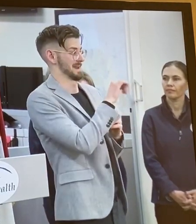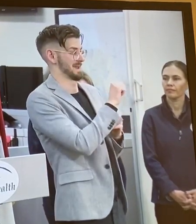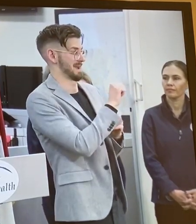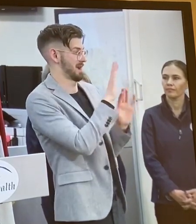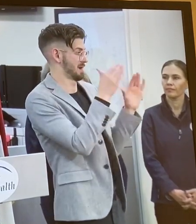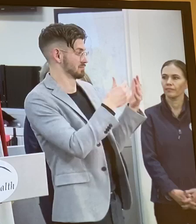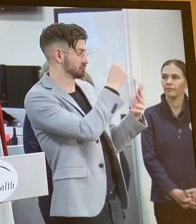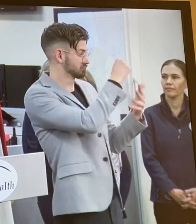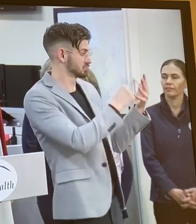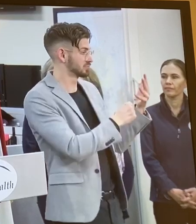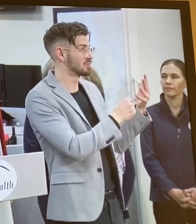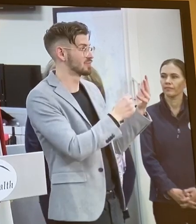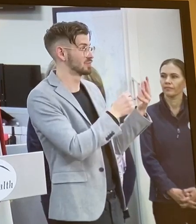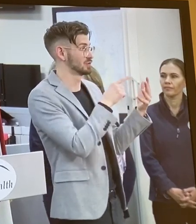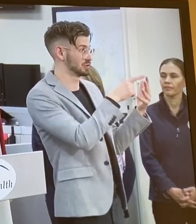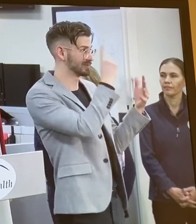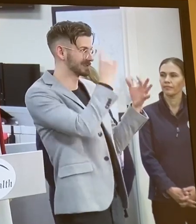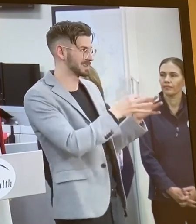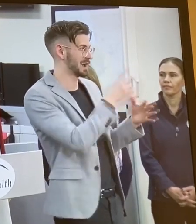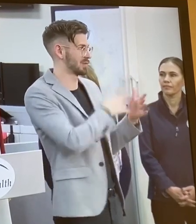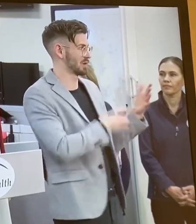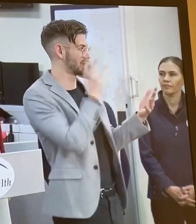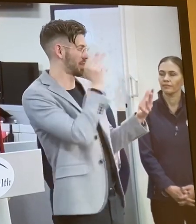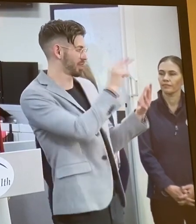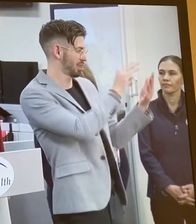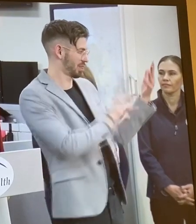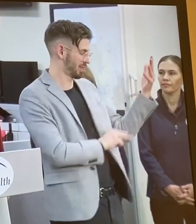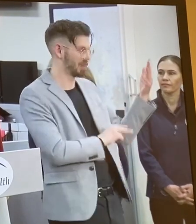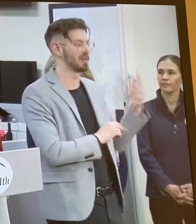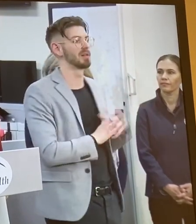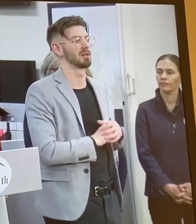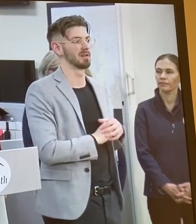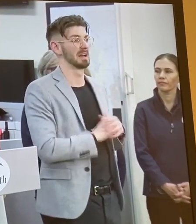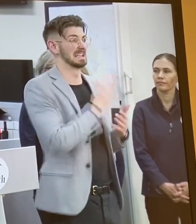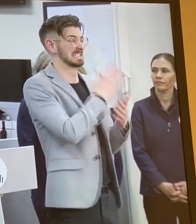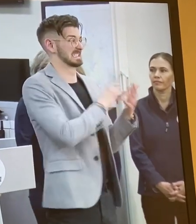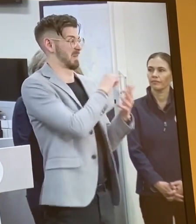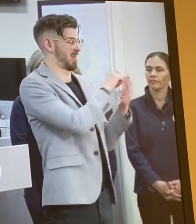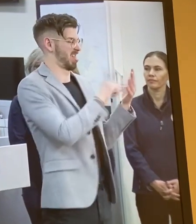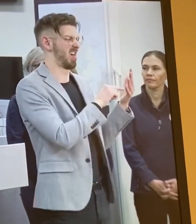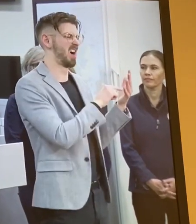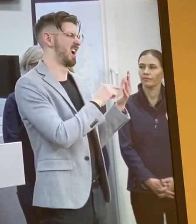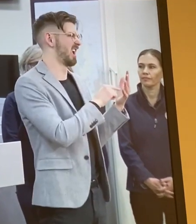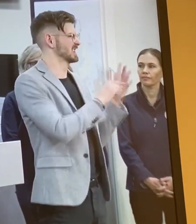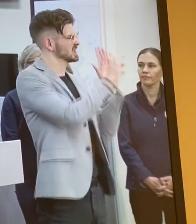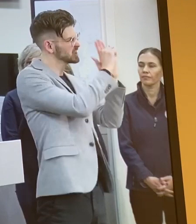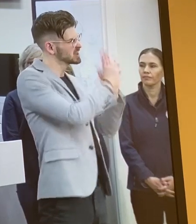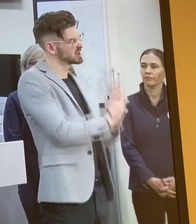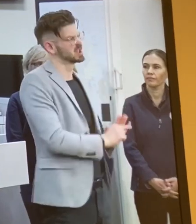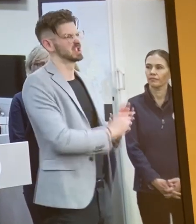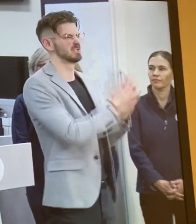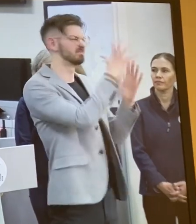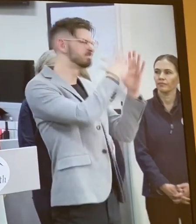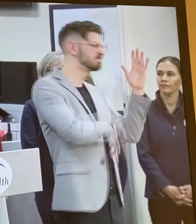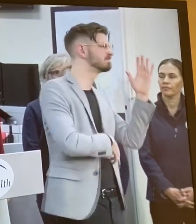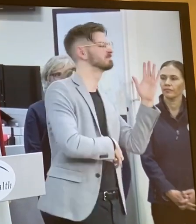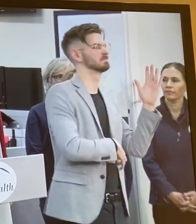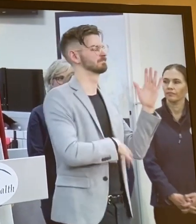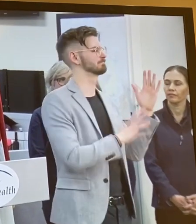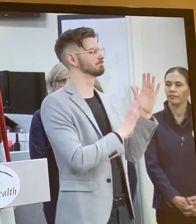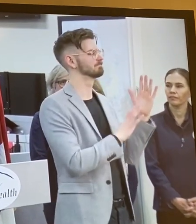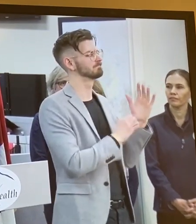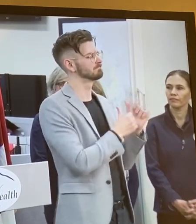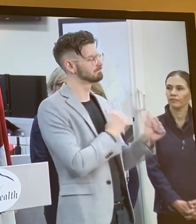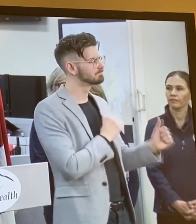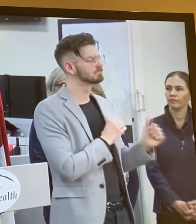lot of inflammatory things with good intent of getting the word out there, but we want to really choose to focus on how do I stay grounded in this and what do